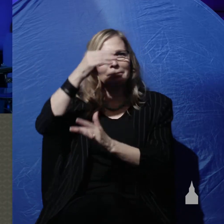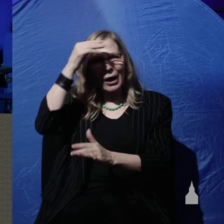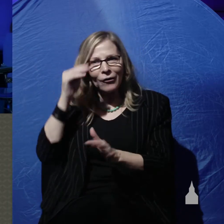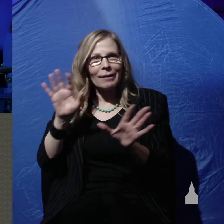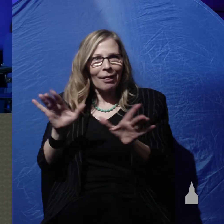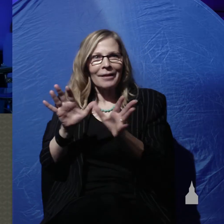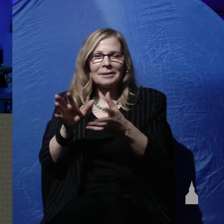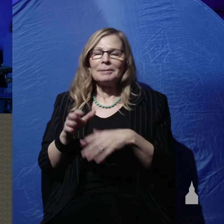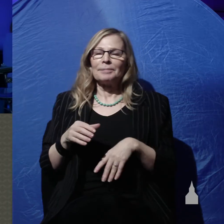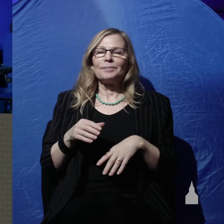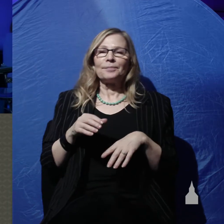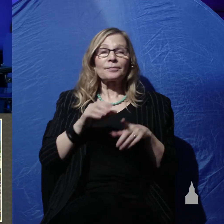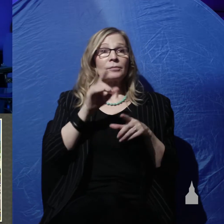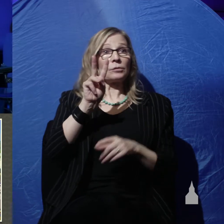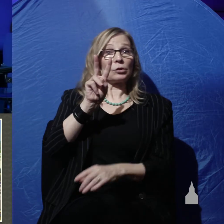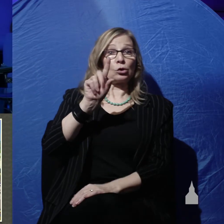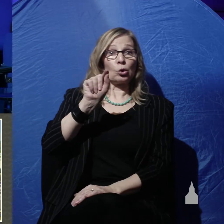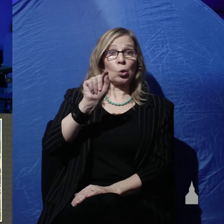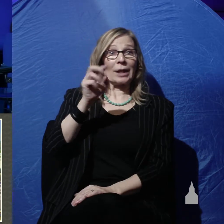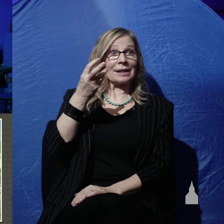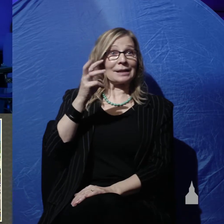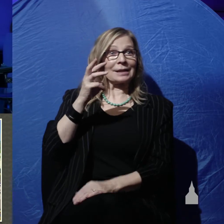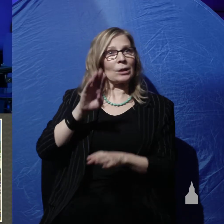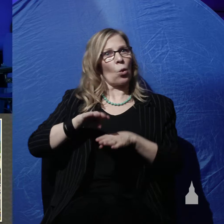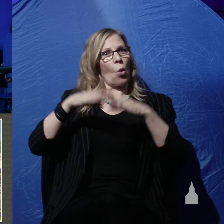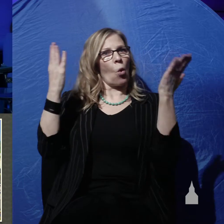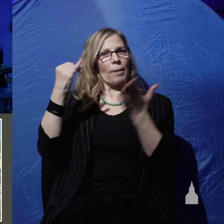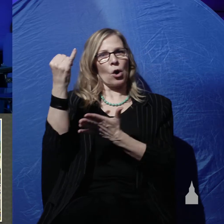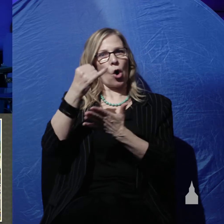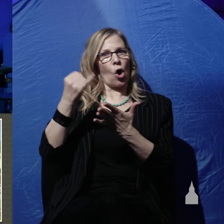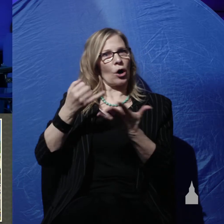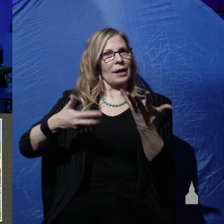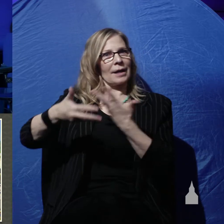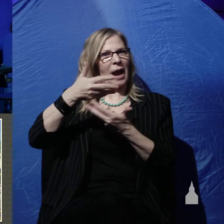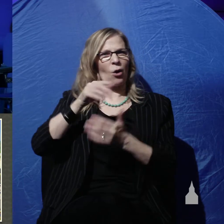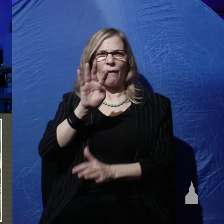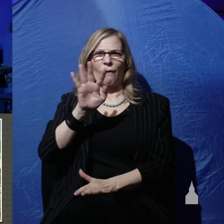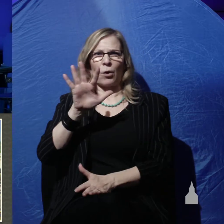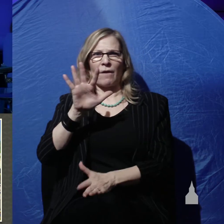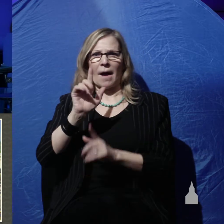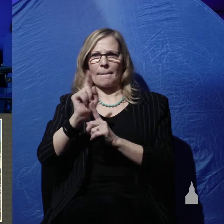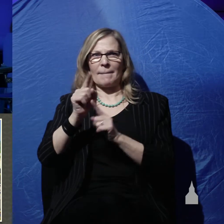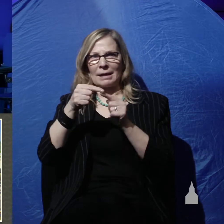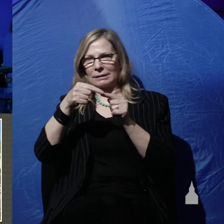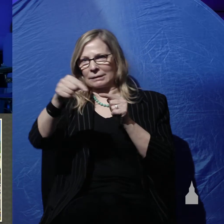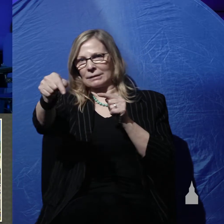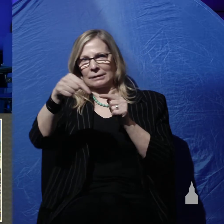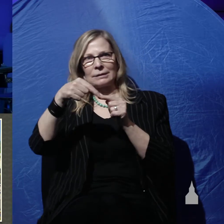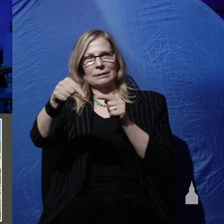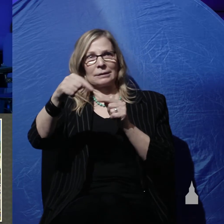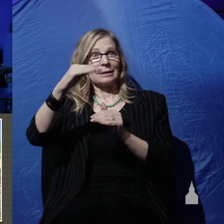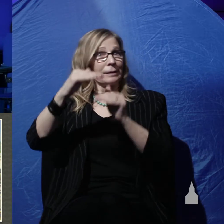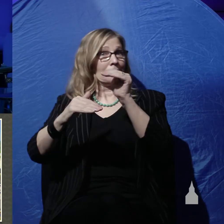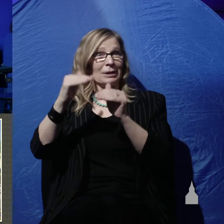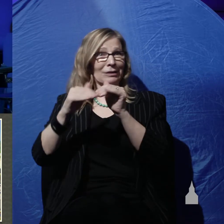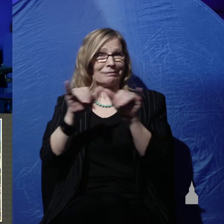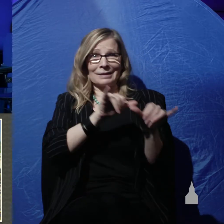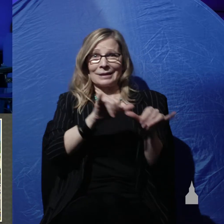then in 2016, we opened our Ark Encounter about 45 minutes from the museum. It's built to the dimensions given in the Bible,